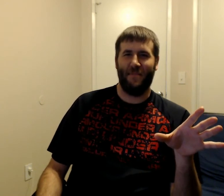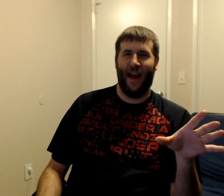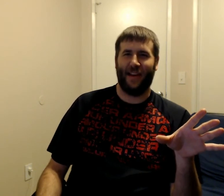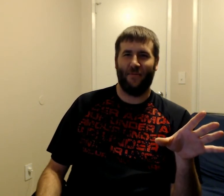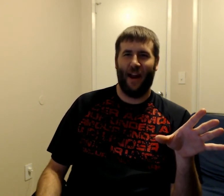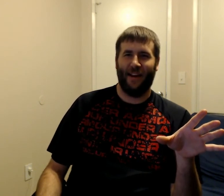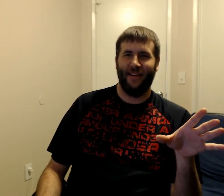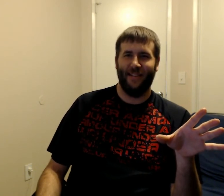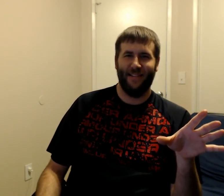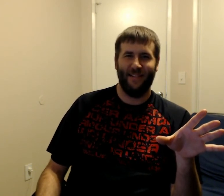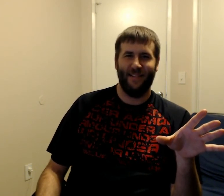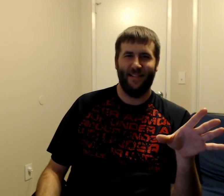back in the ring.